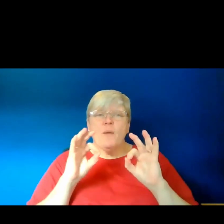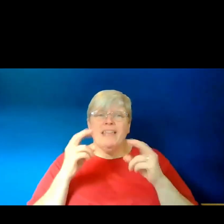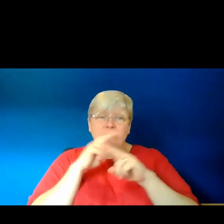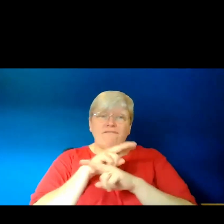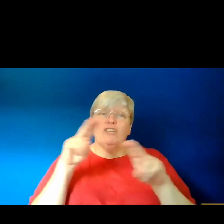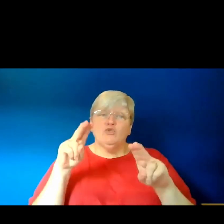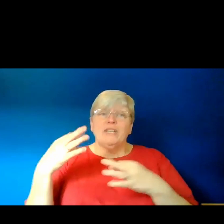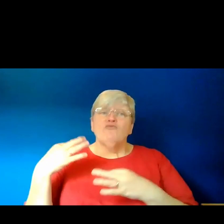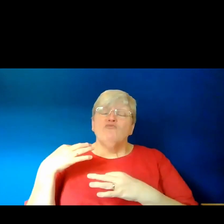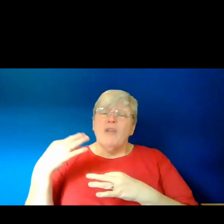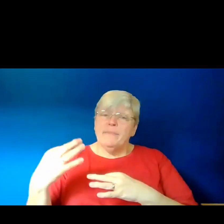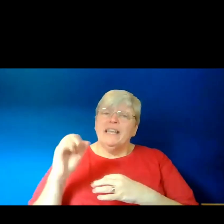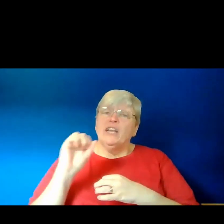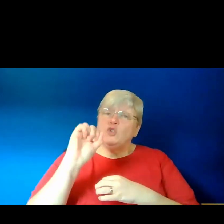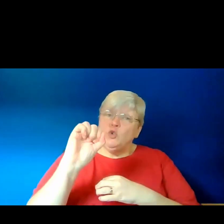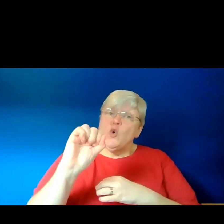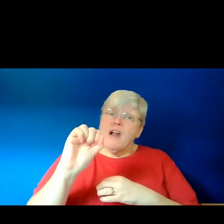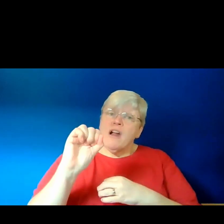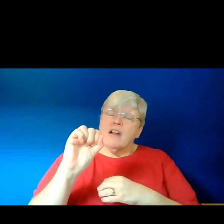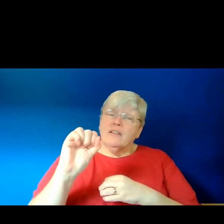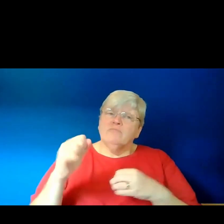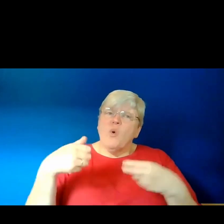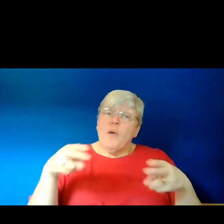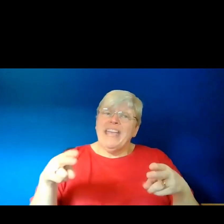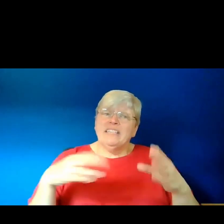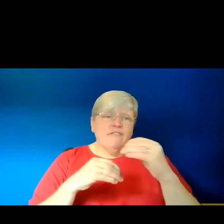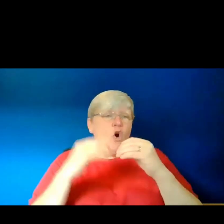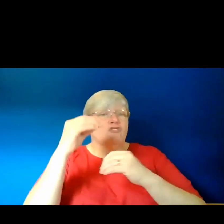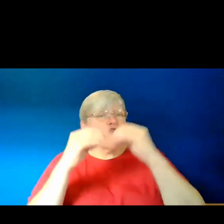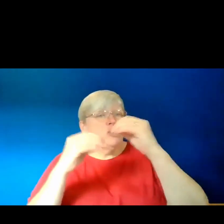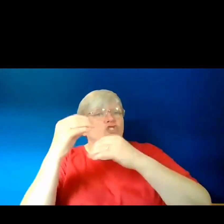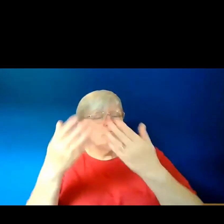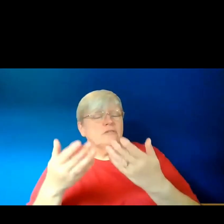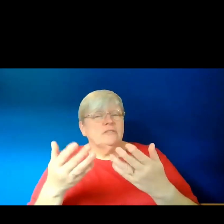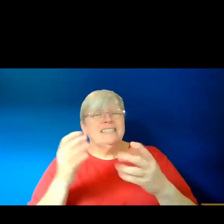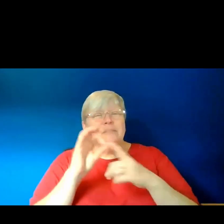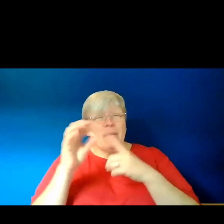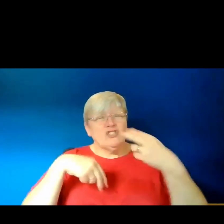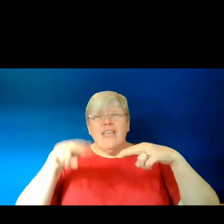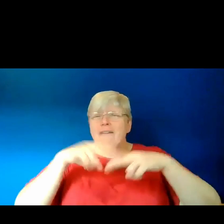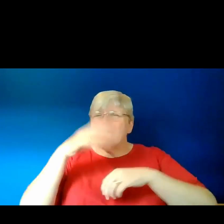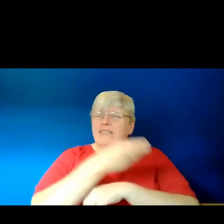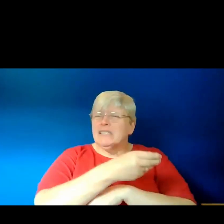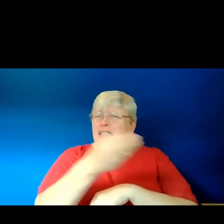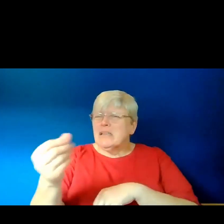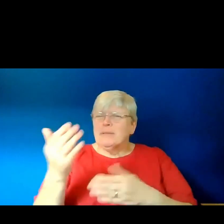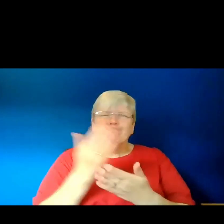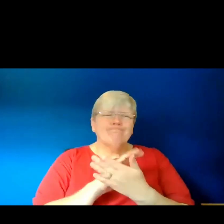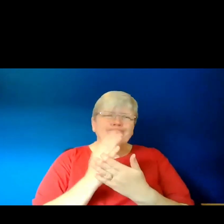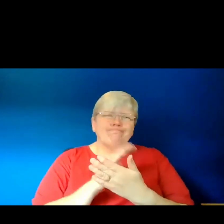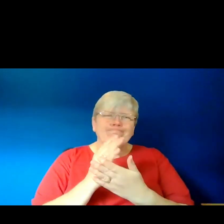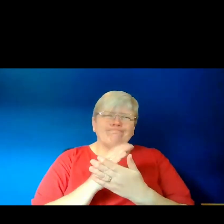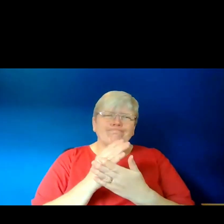represent your own acts of construction, especially if there's some kind of uncertainty or